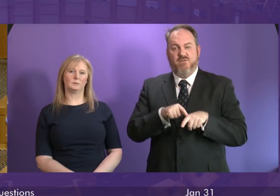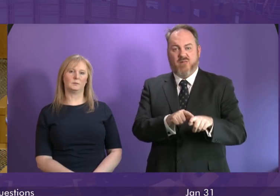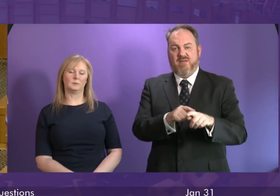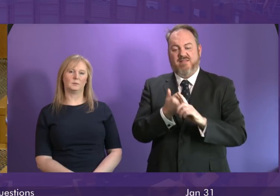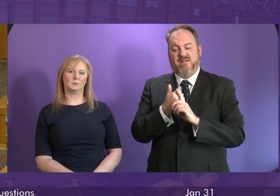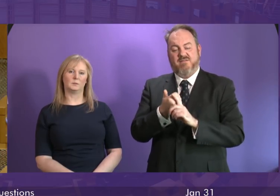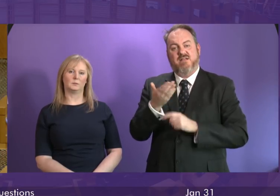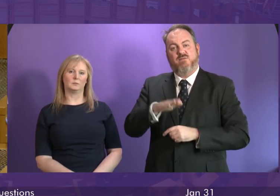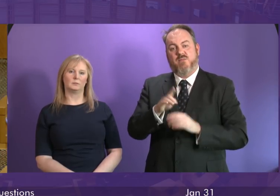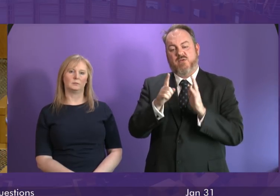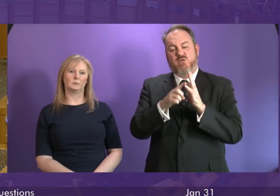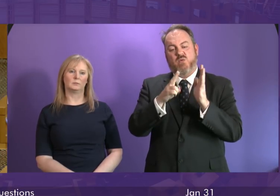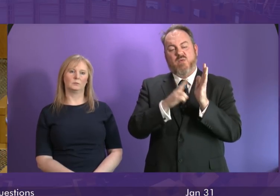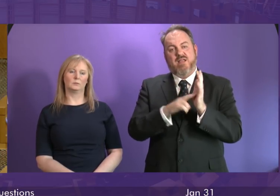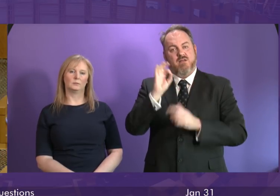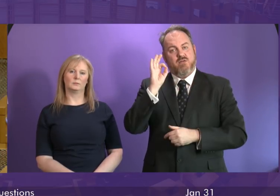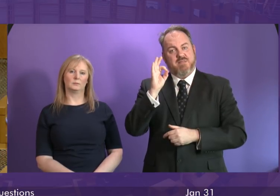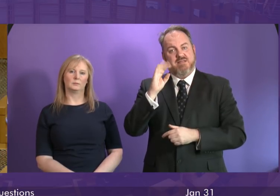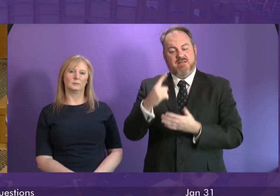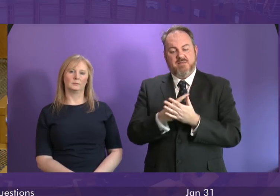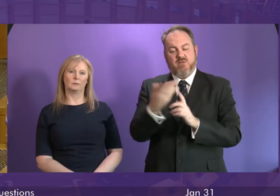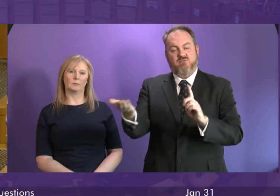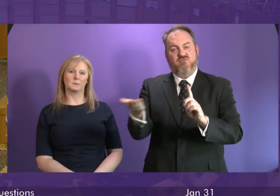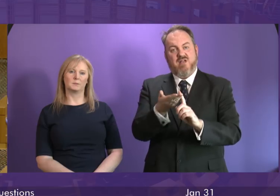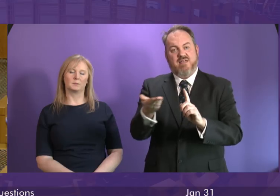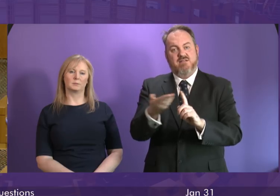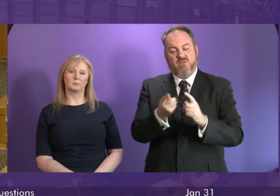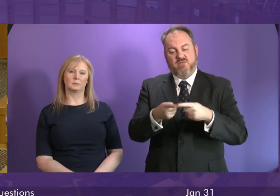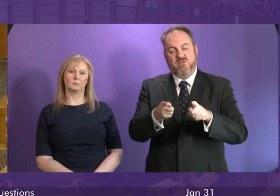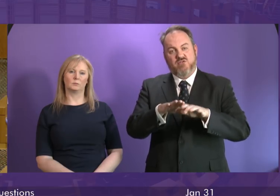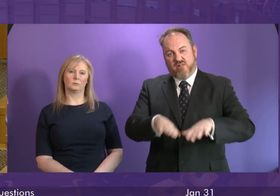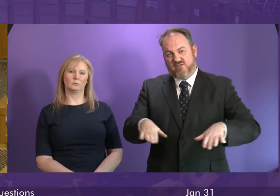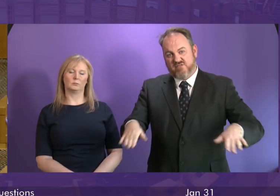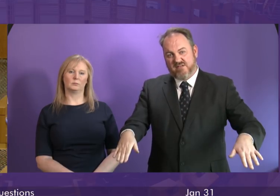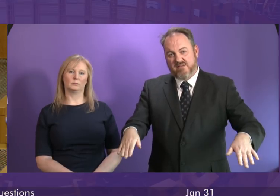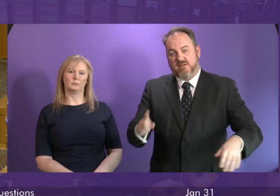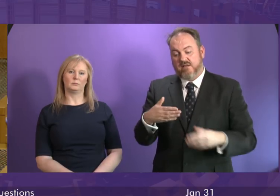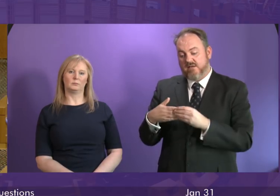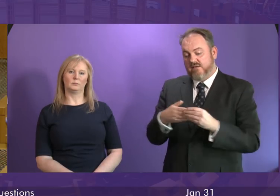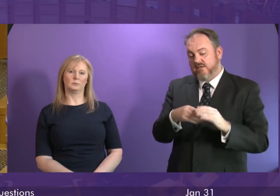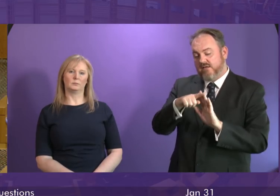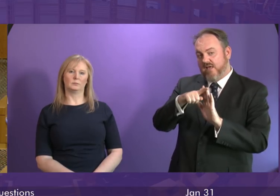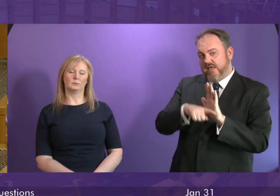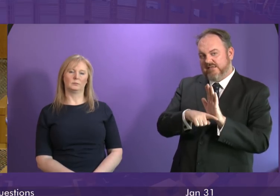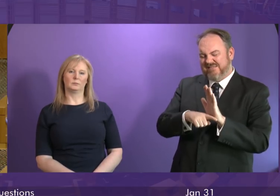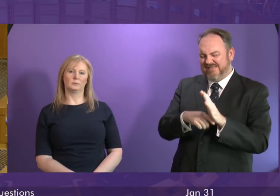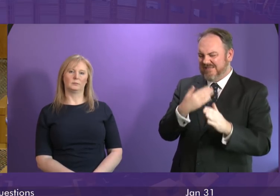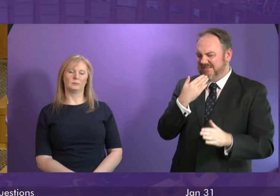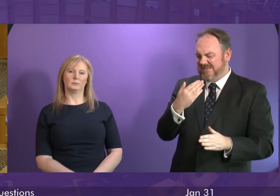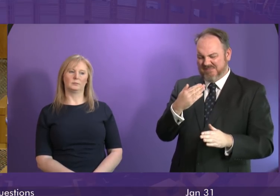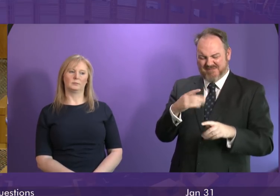advice from the UN committee on the rights of the child the commissioner said that guidance is inconsistent